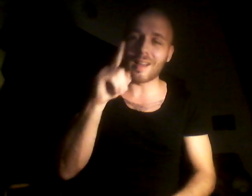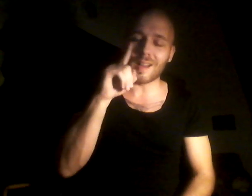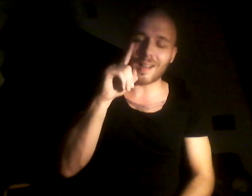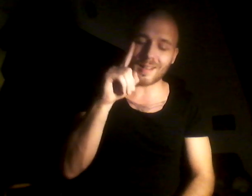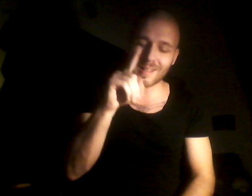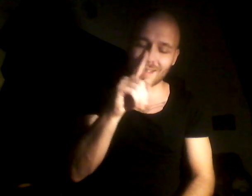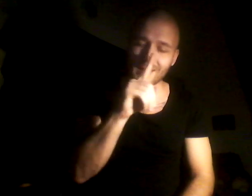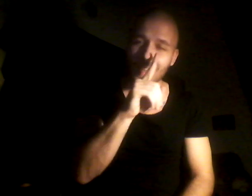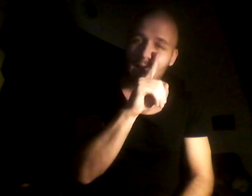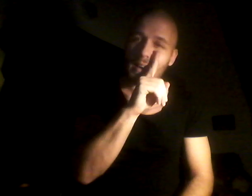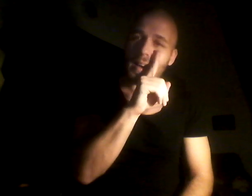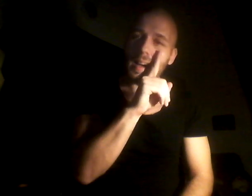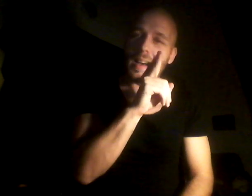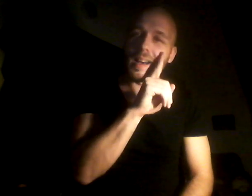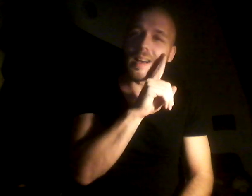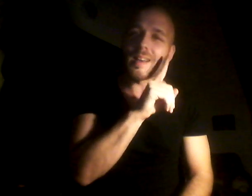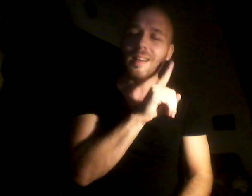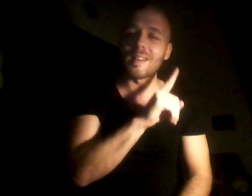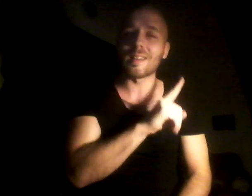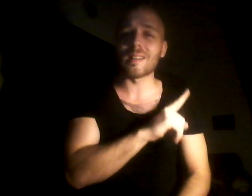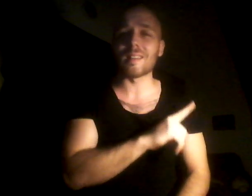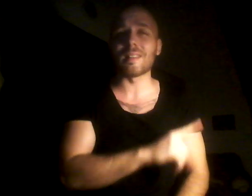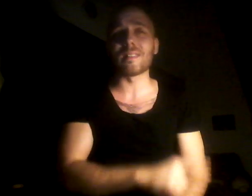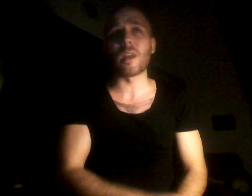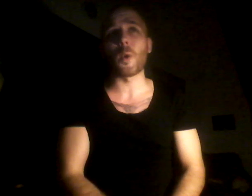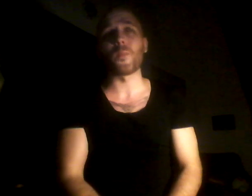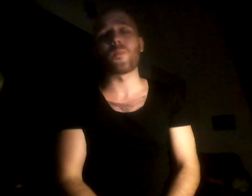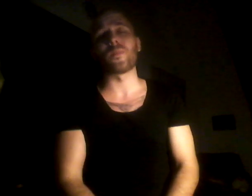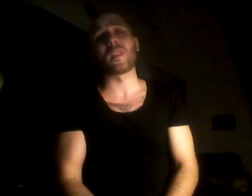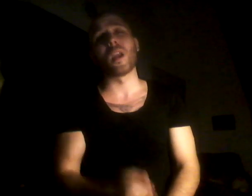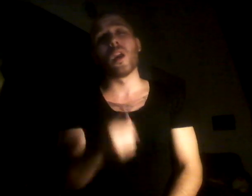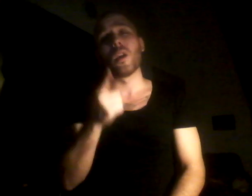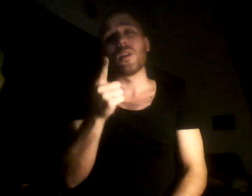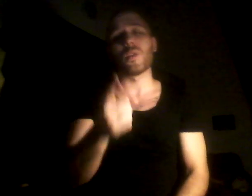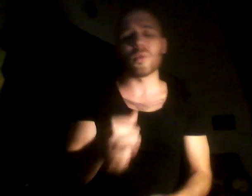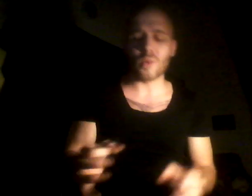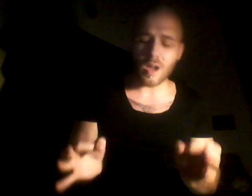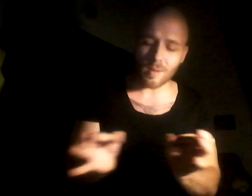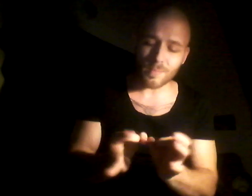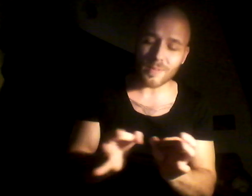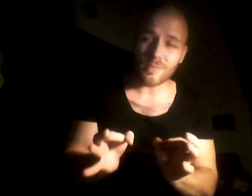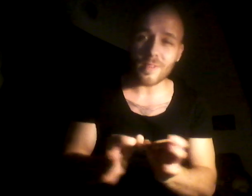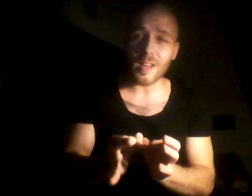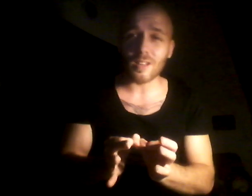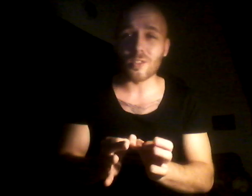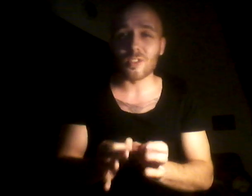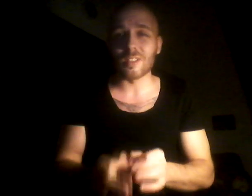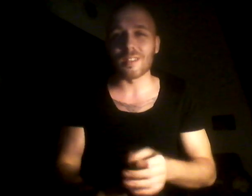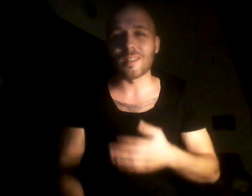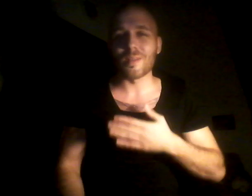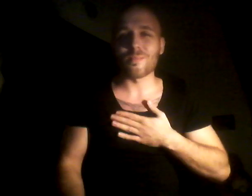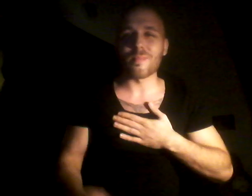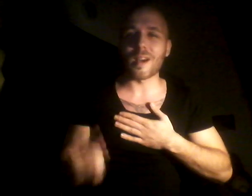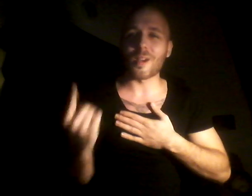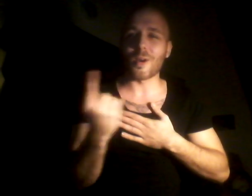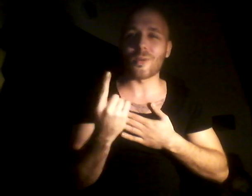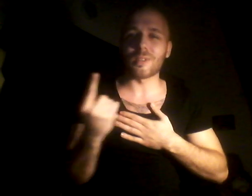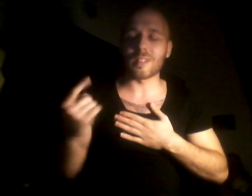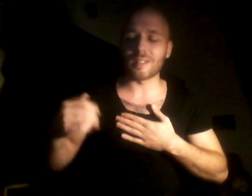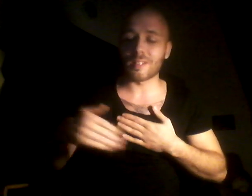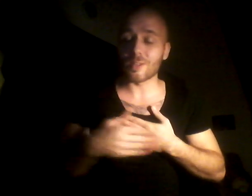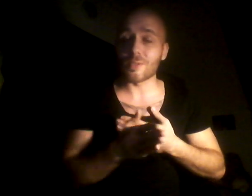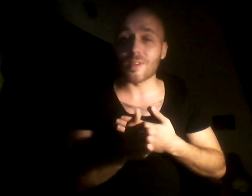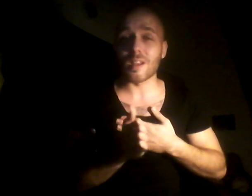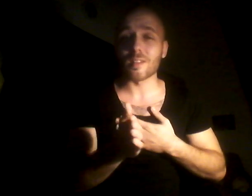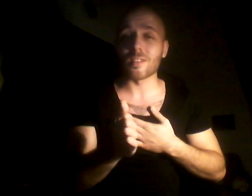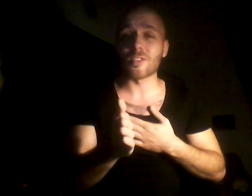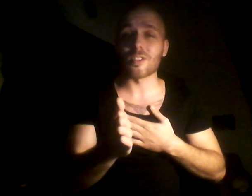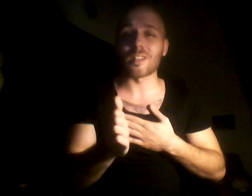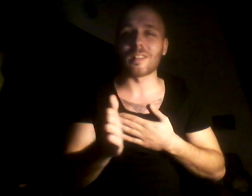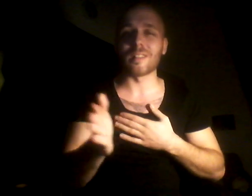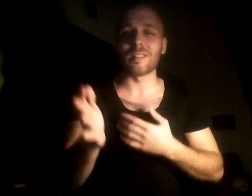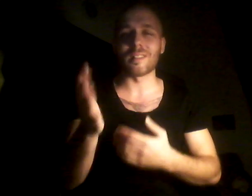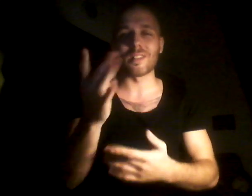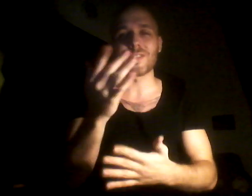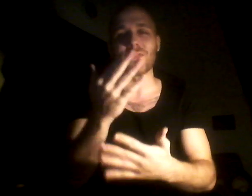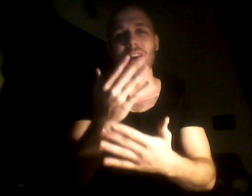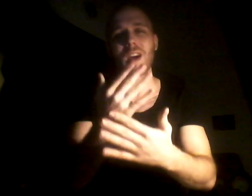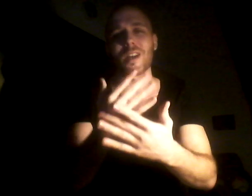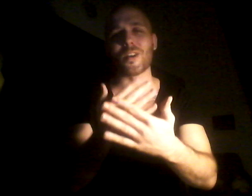eyes You are the fancy My only difference Is fire